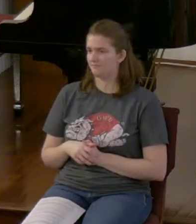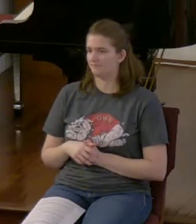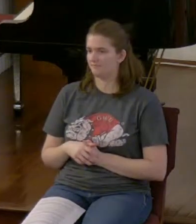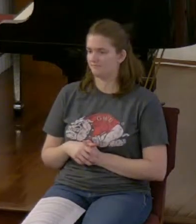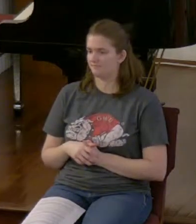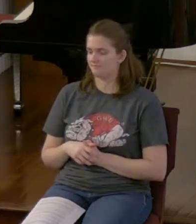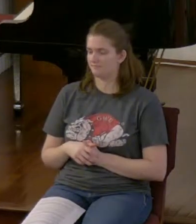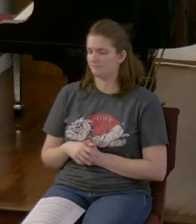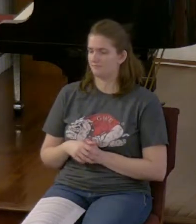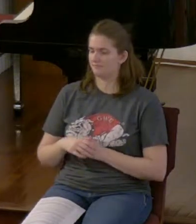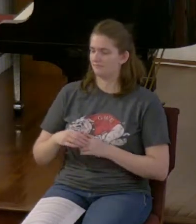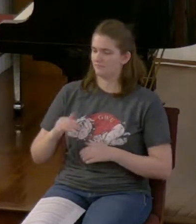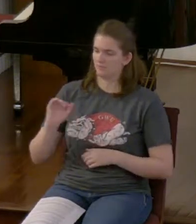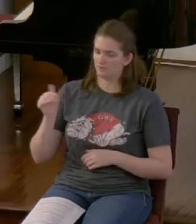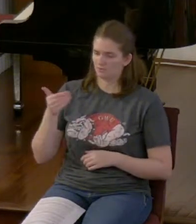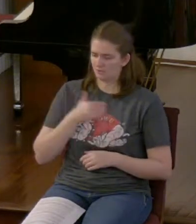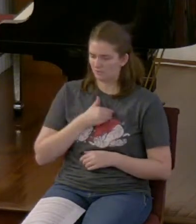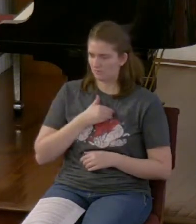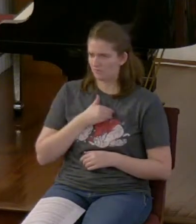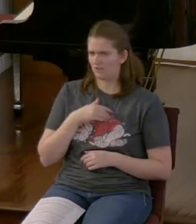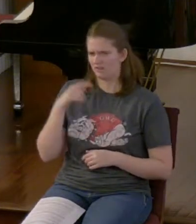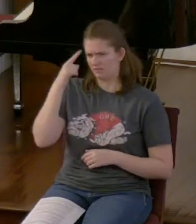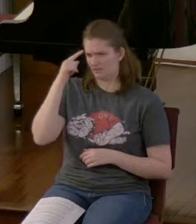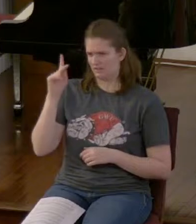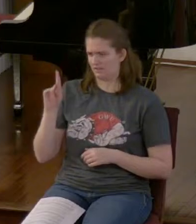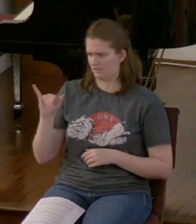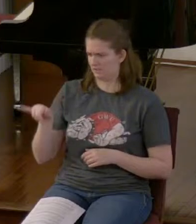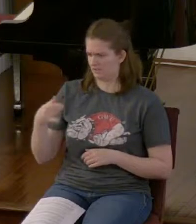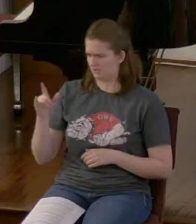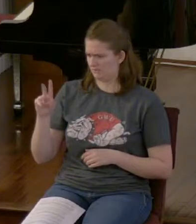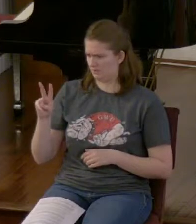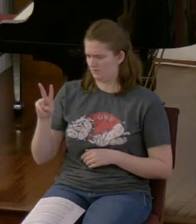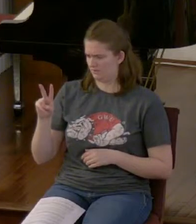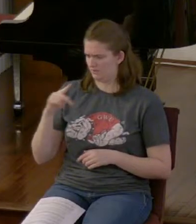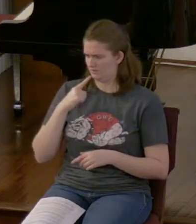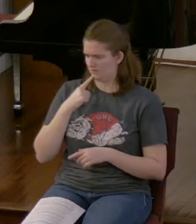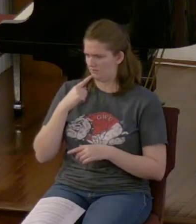The soul I think the King James Version says the soul